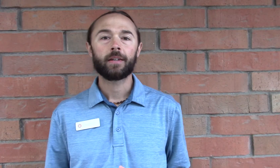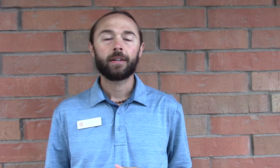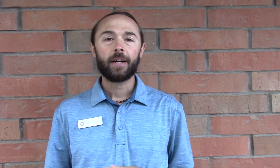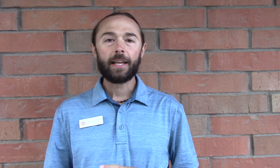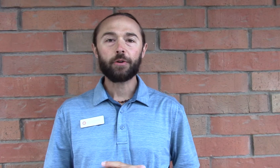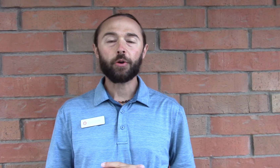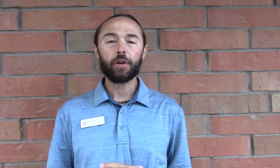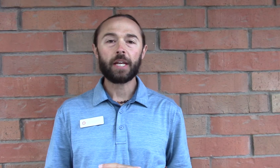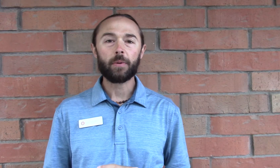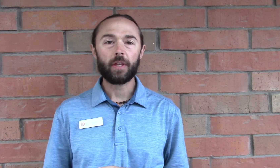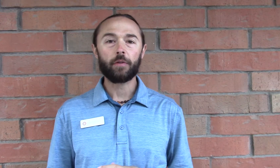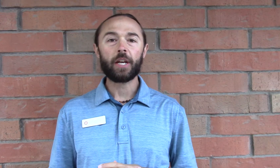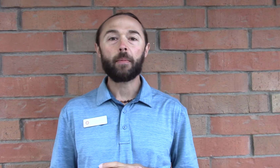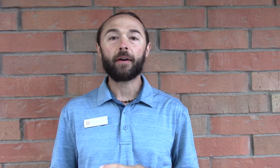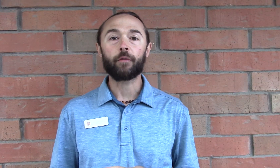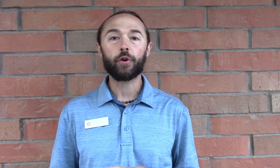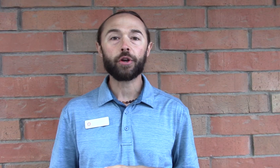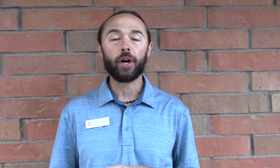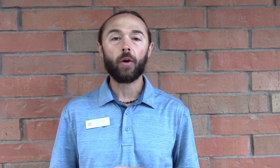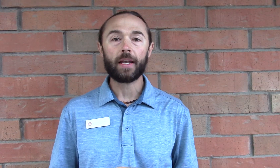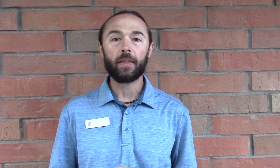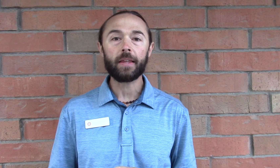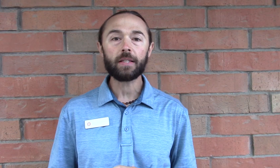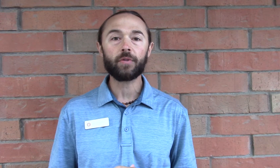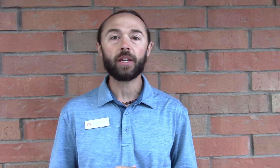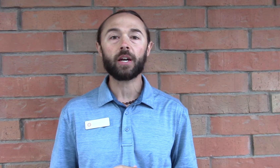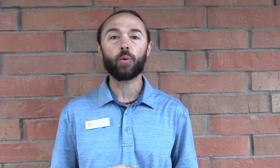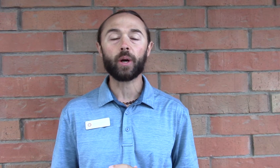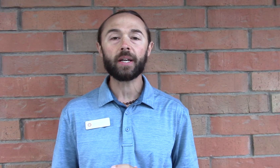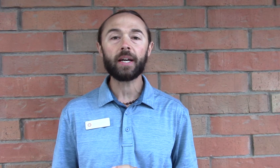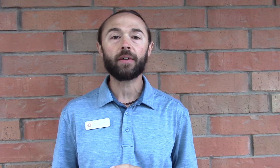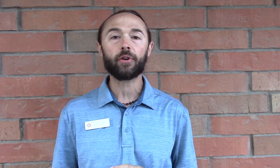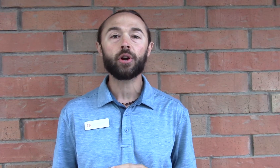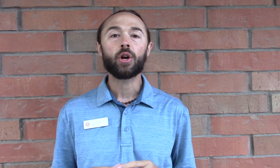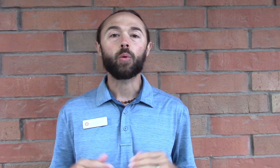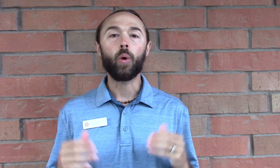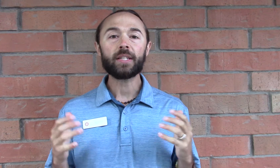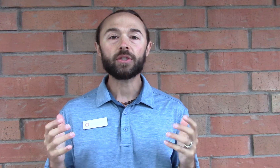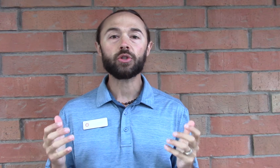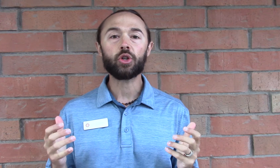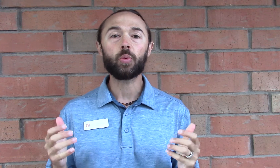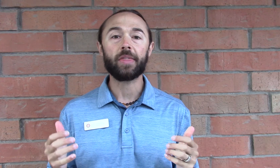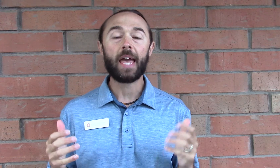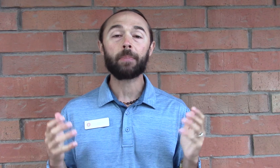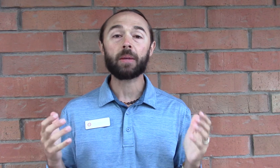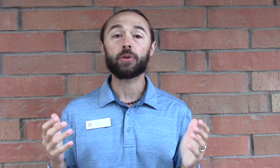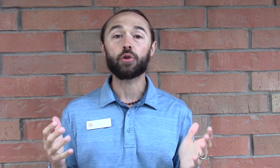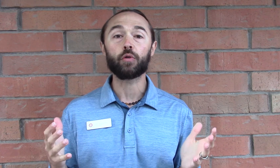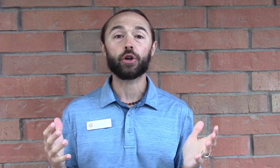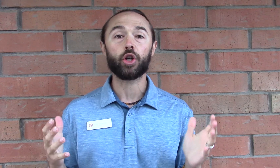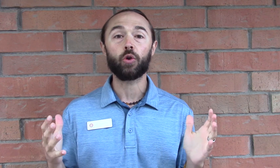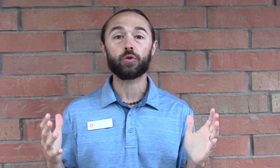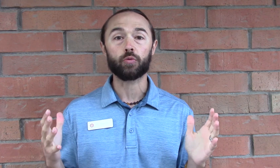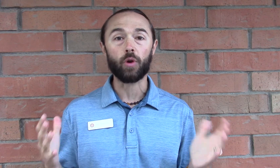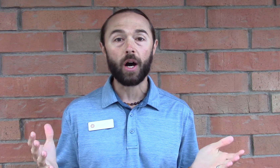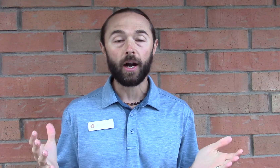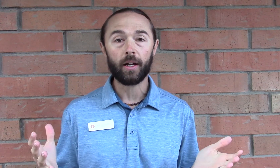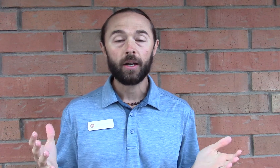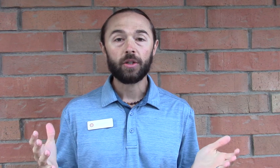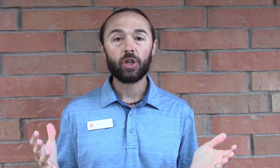Hi Luke Gordon here with another video about vertigo and in this video we're going to cover what to do when the Epley maneuver goes wrong. So